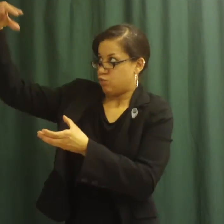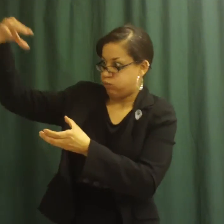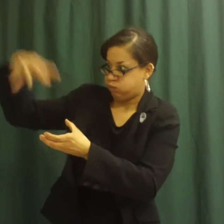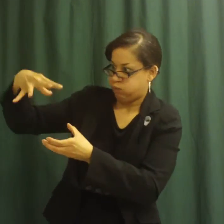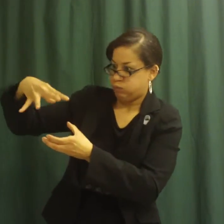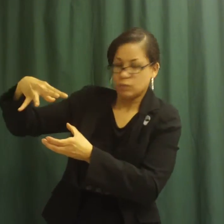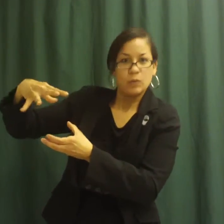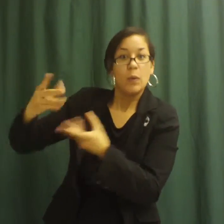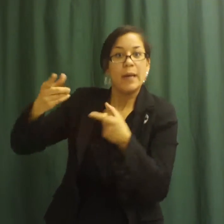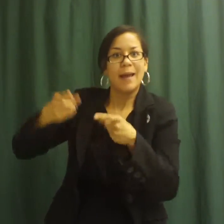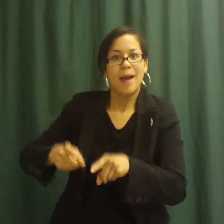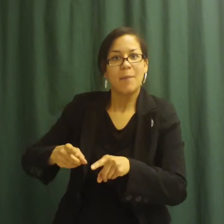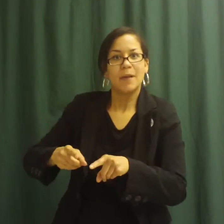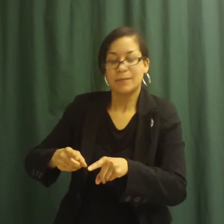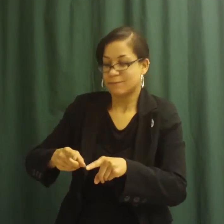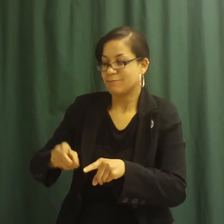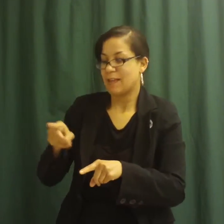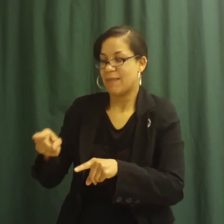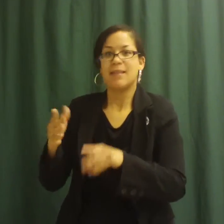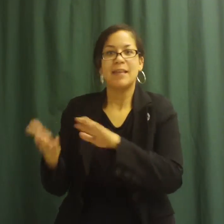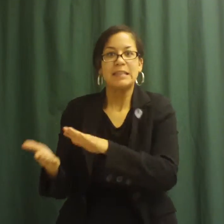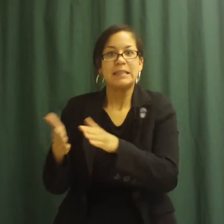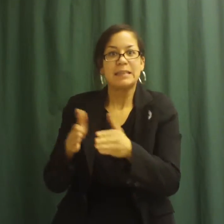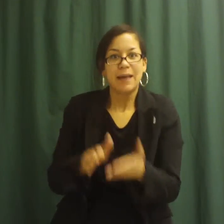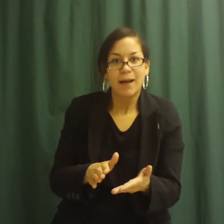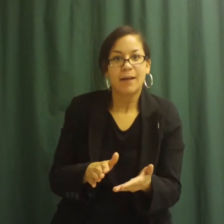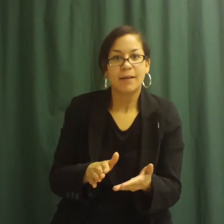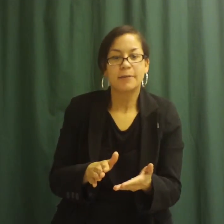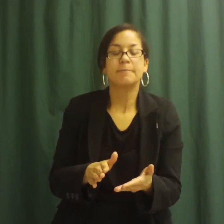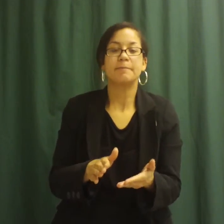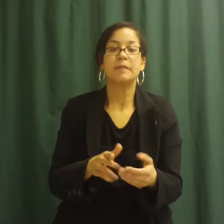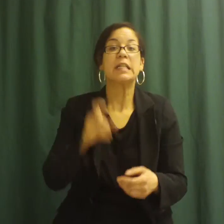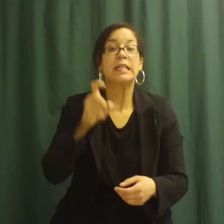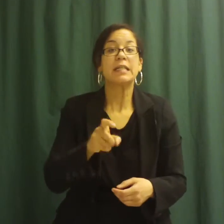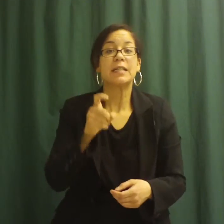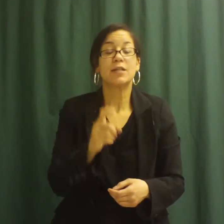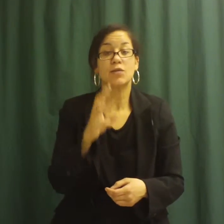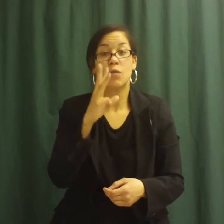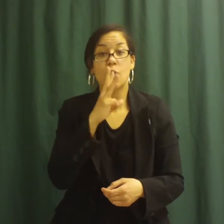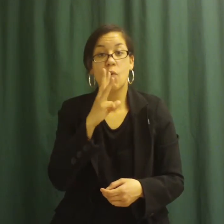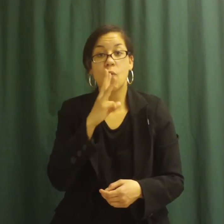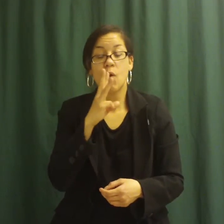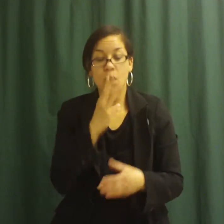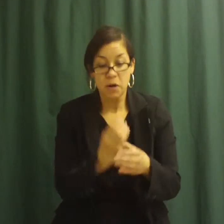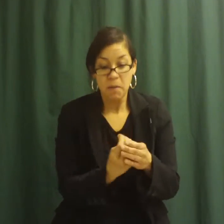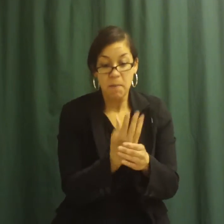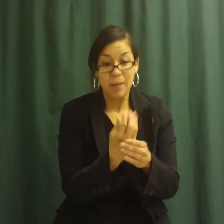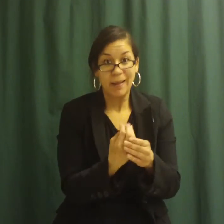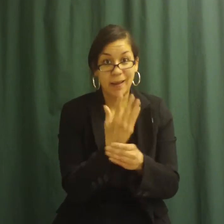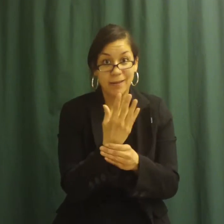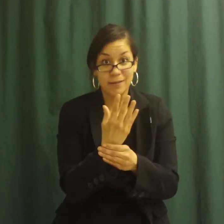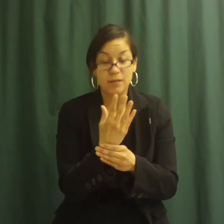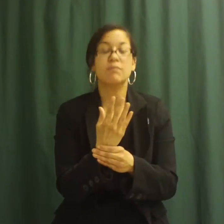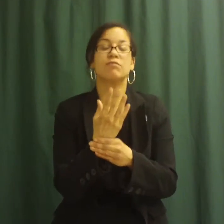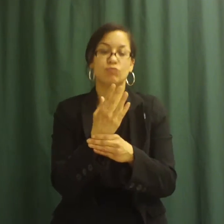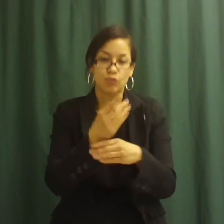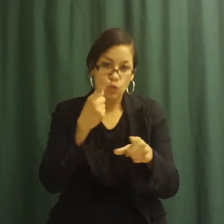Water them regularly. The soil should be damp but not too wet. When the